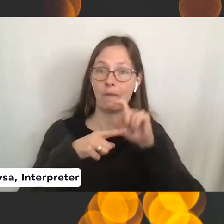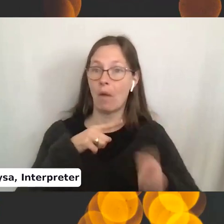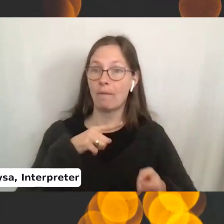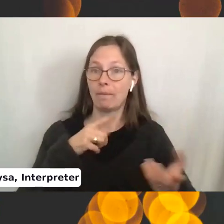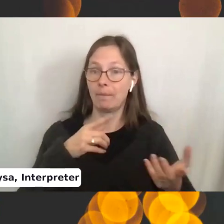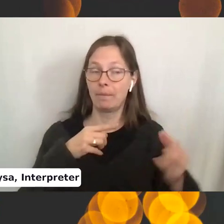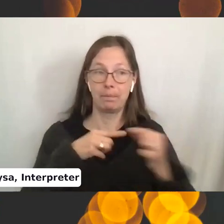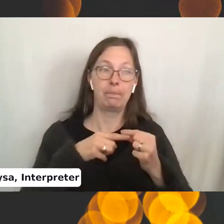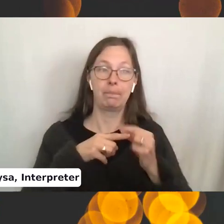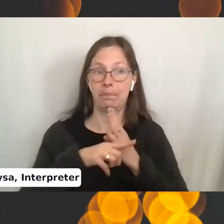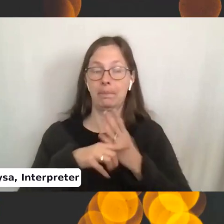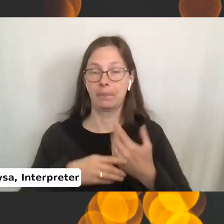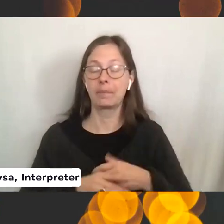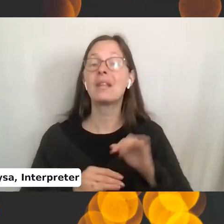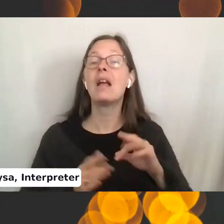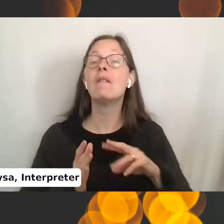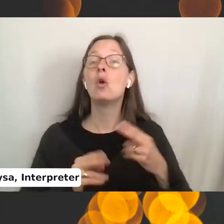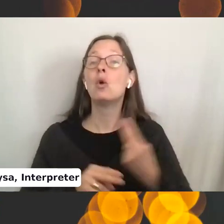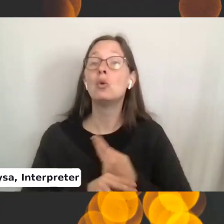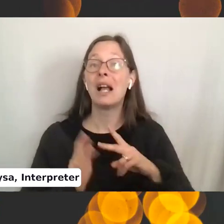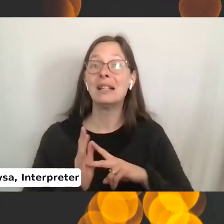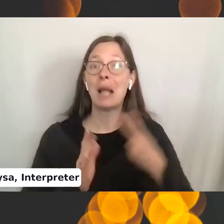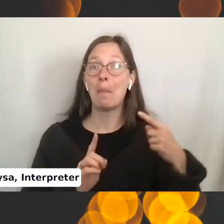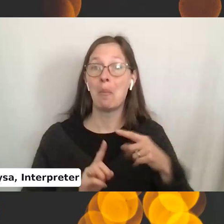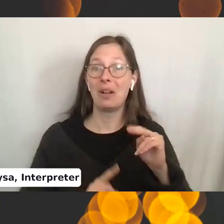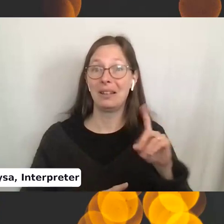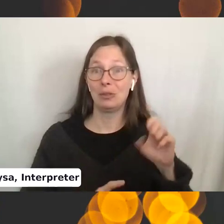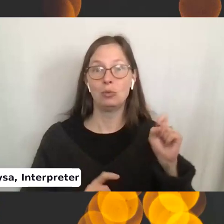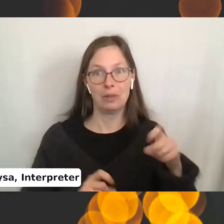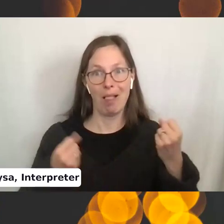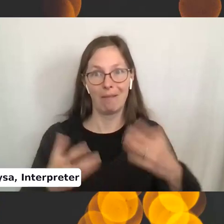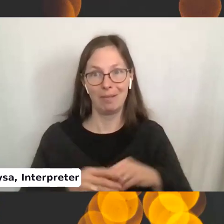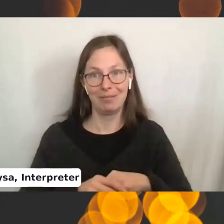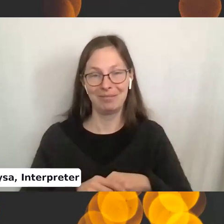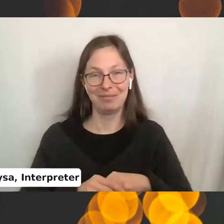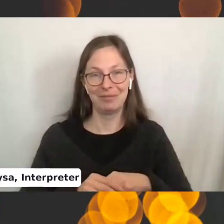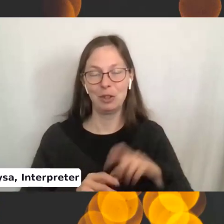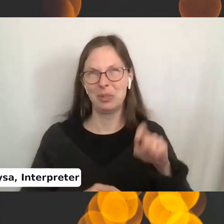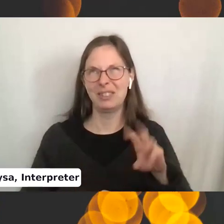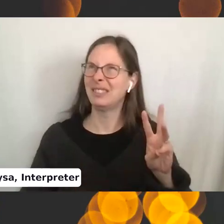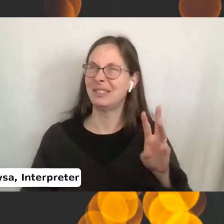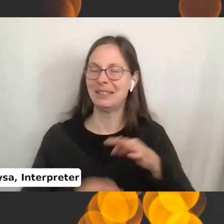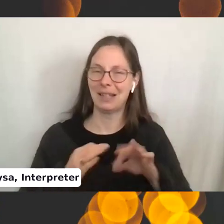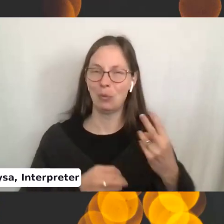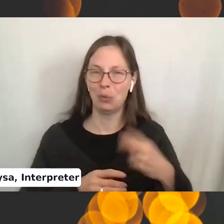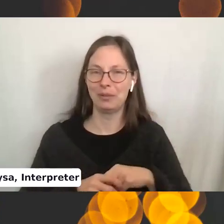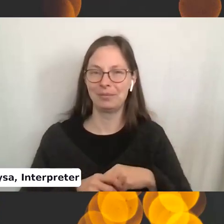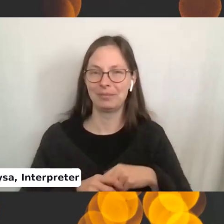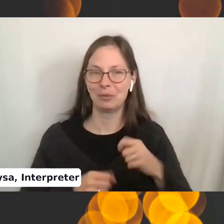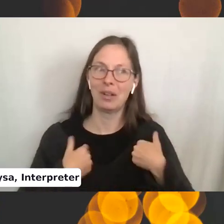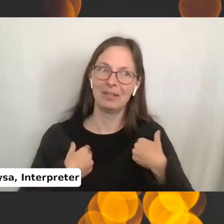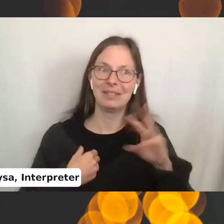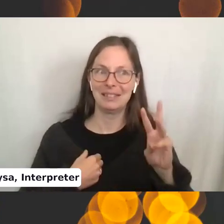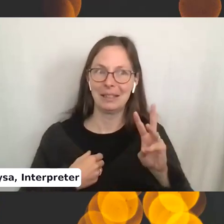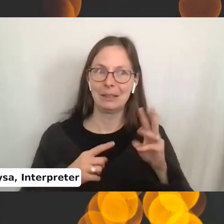But if you're using double pointed needles, you need a lot of them because you've got, you need six instead of two because you have six